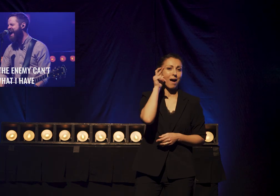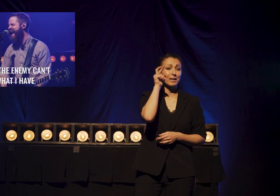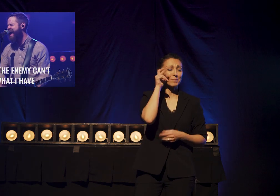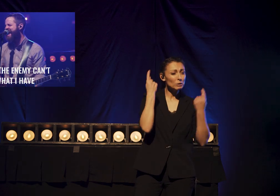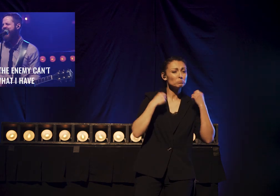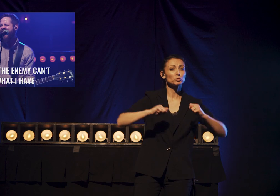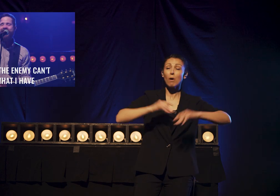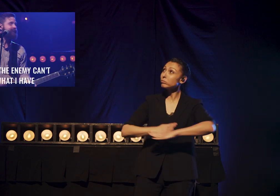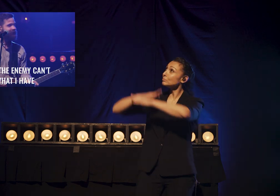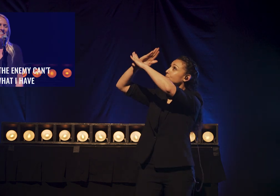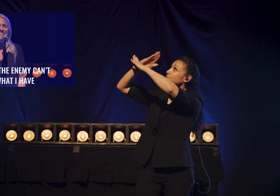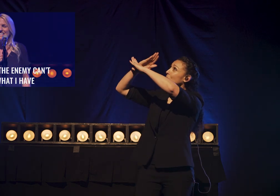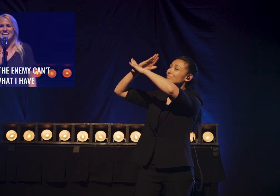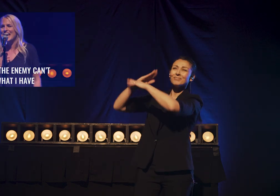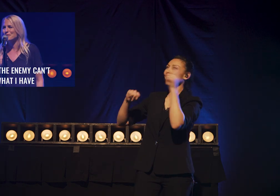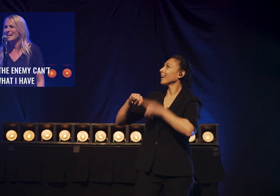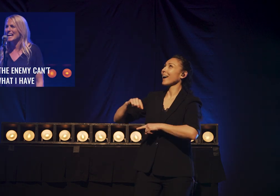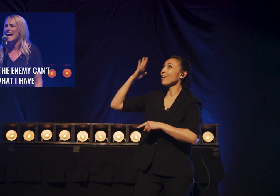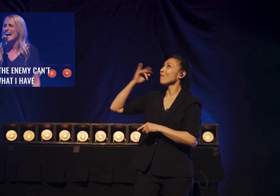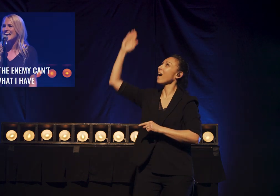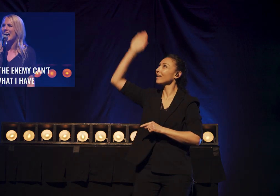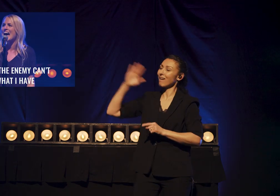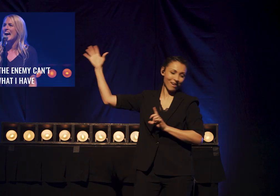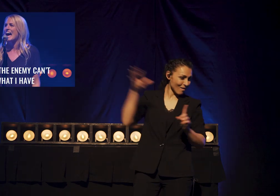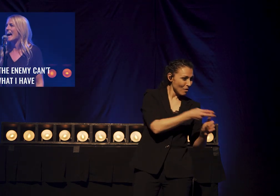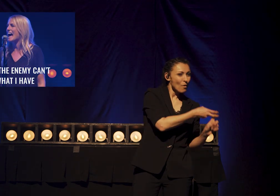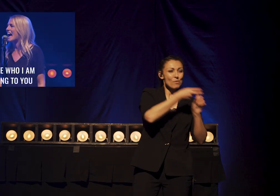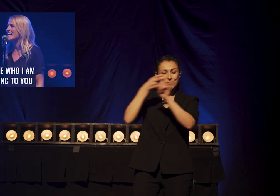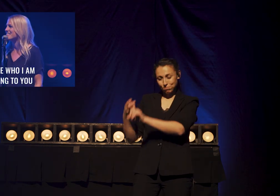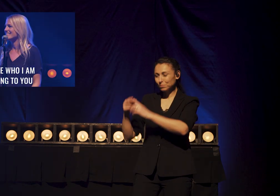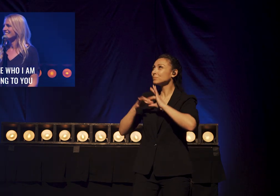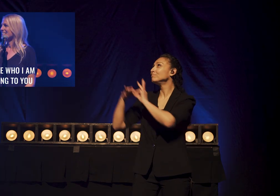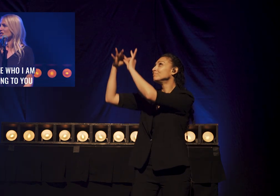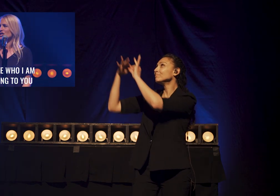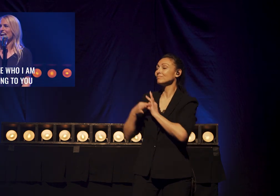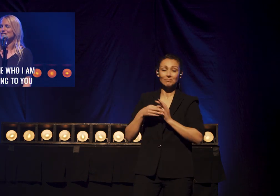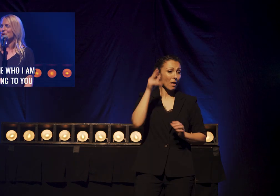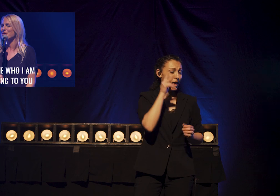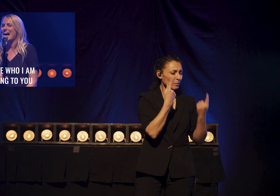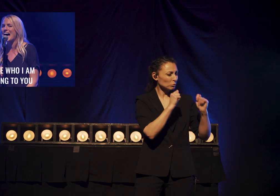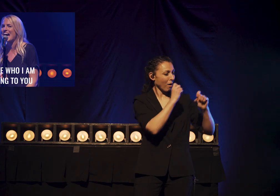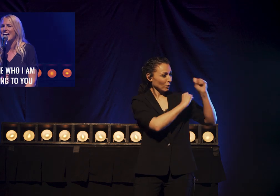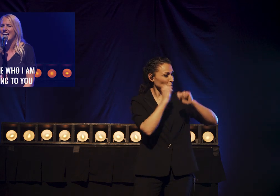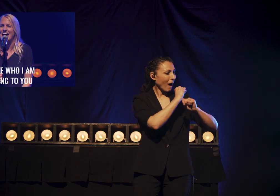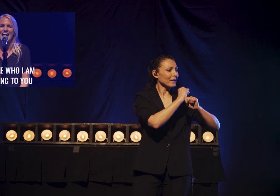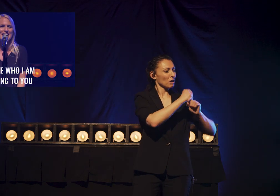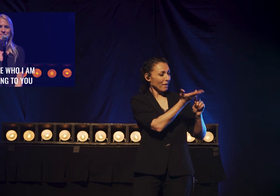take what I have Change who I am,